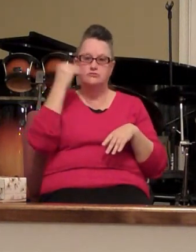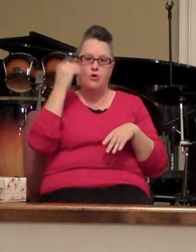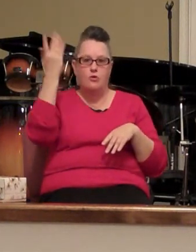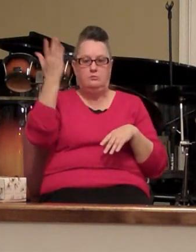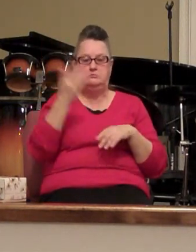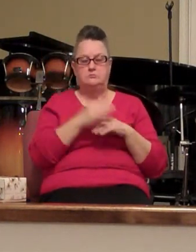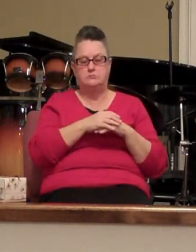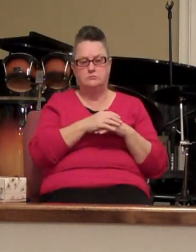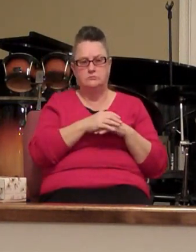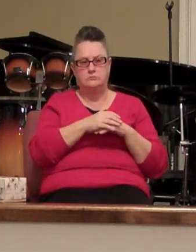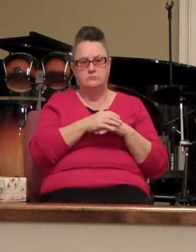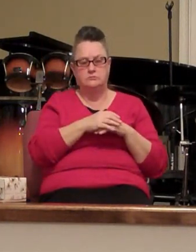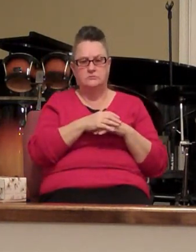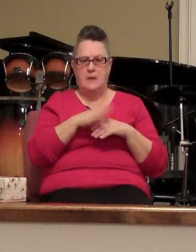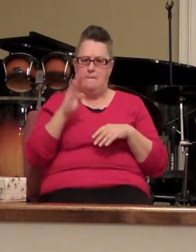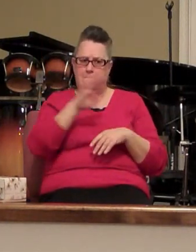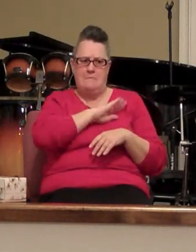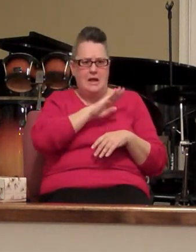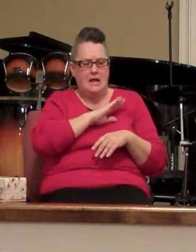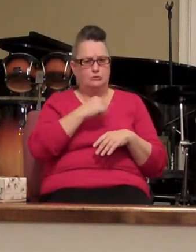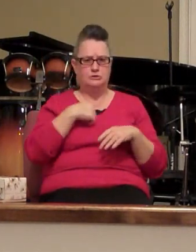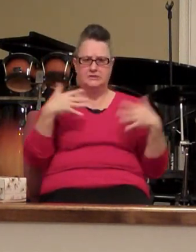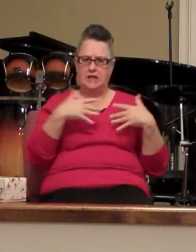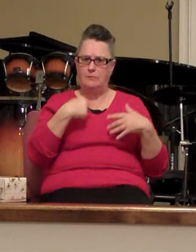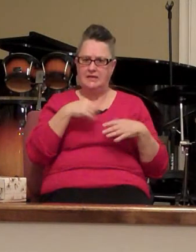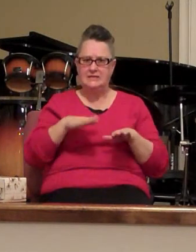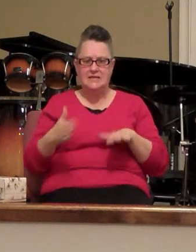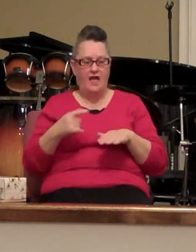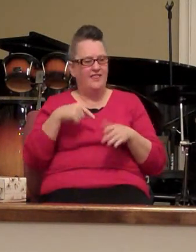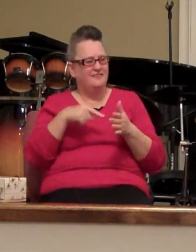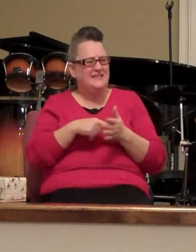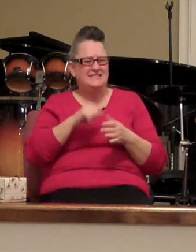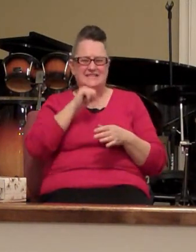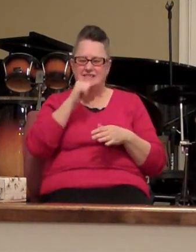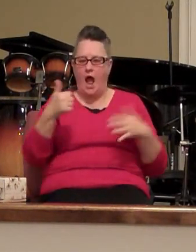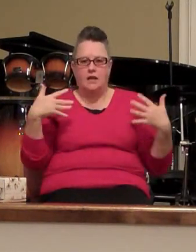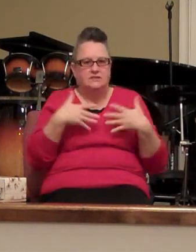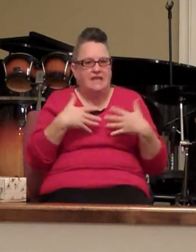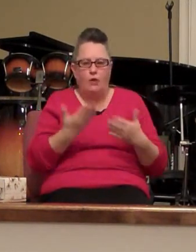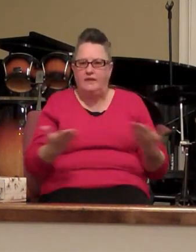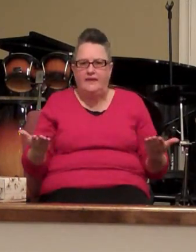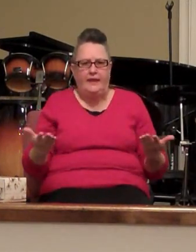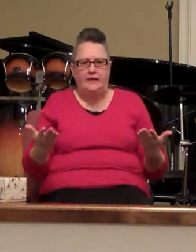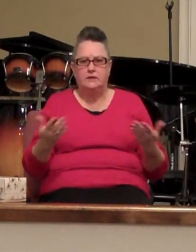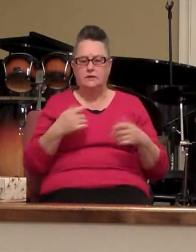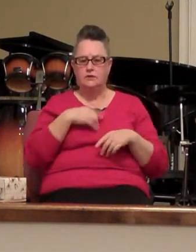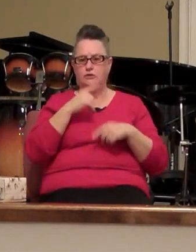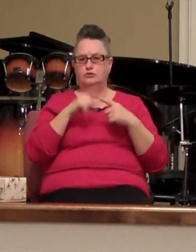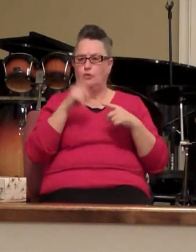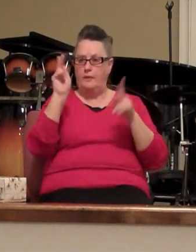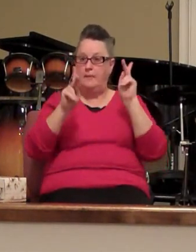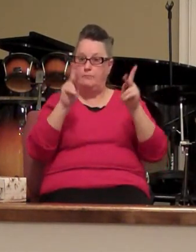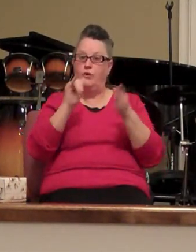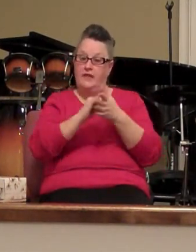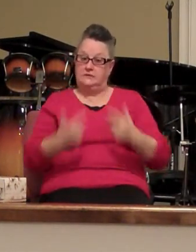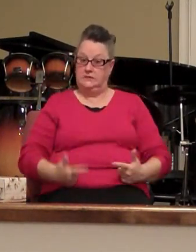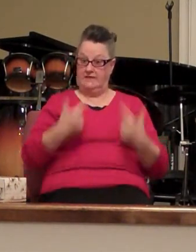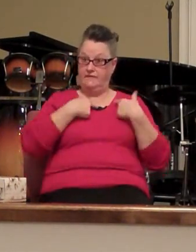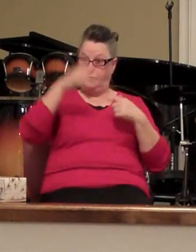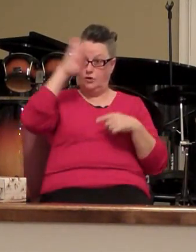Brother, like you scared me to death. This is not a scary thing to those who are living for God with all their